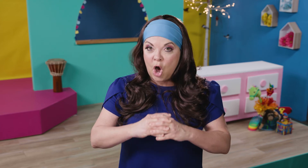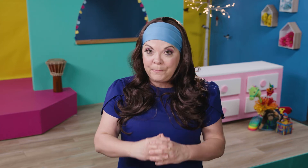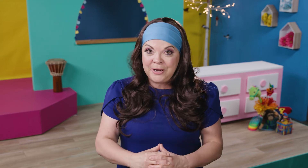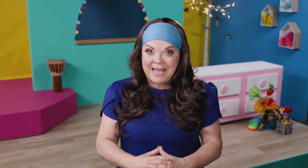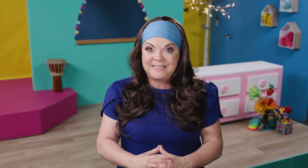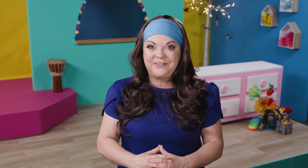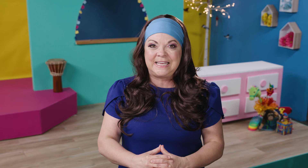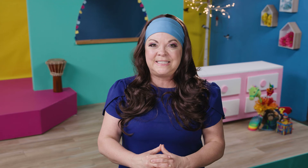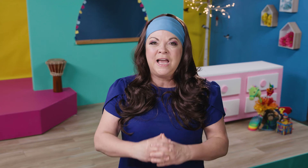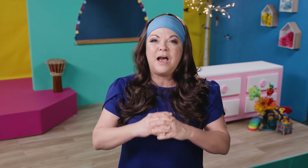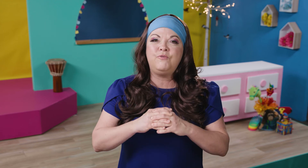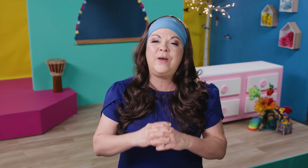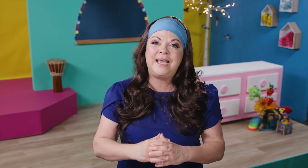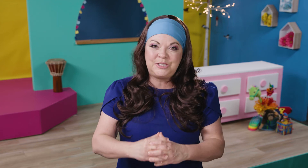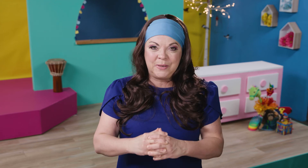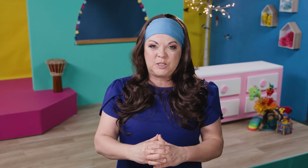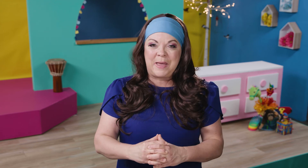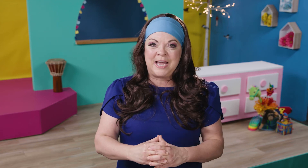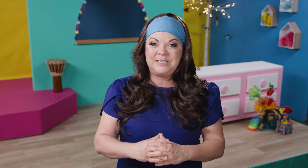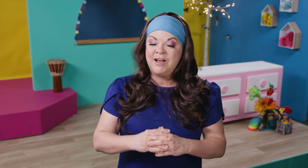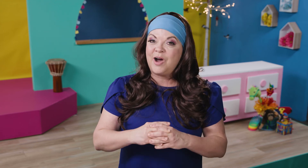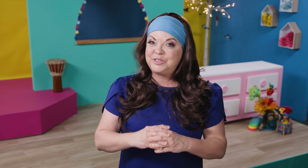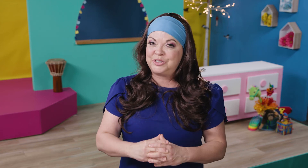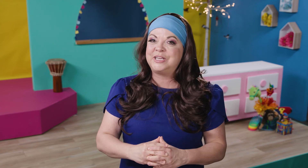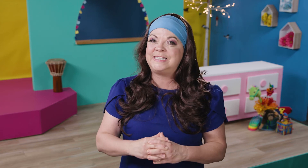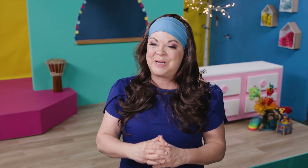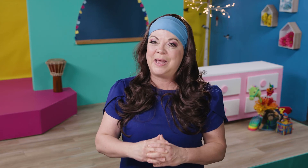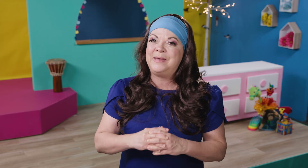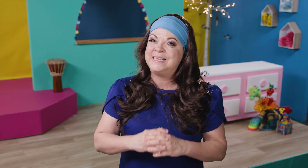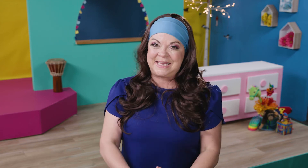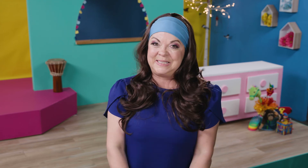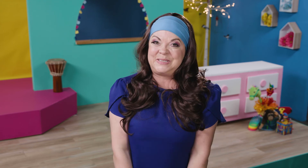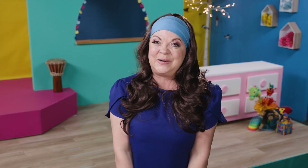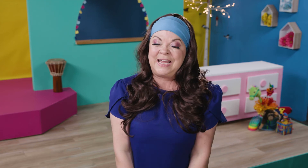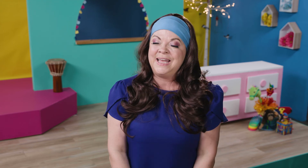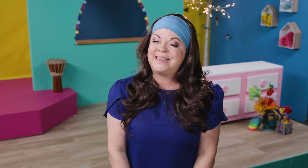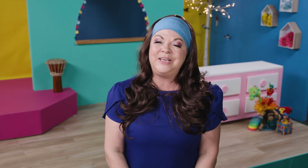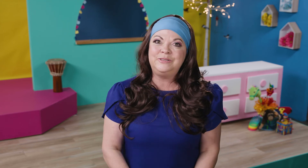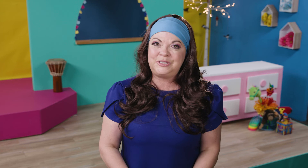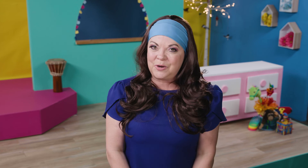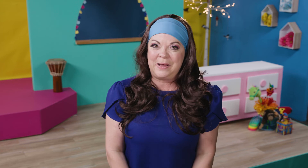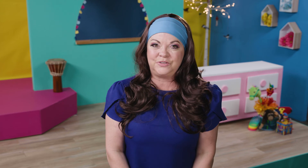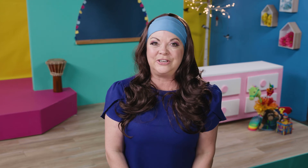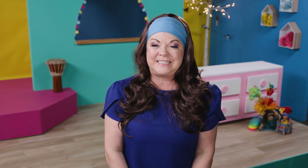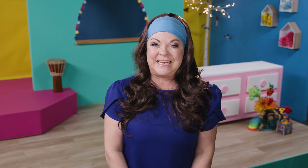comprehensive list of ways to expand our Circus Time dance story. Thank you so much for listening.